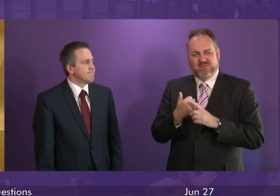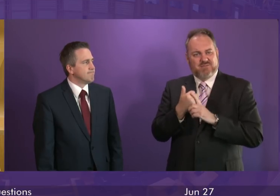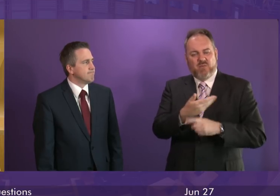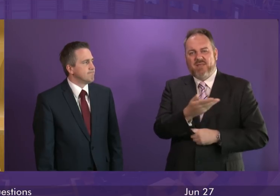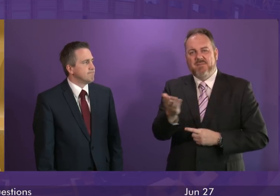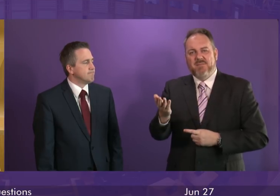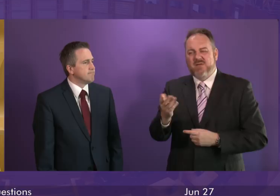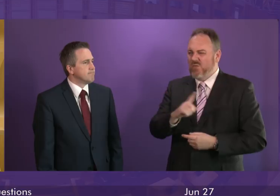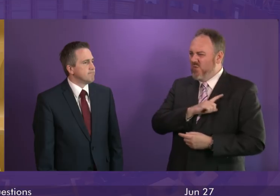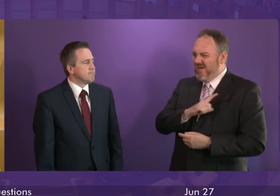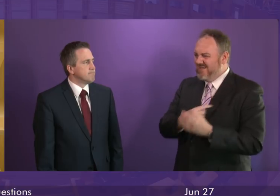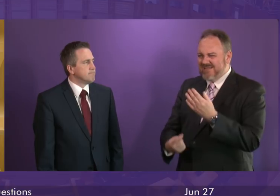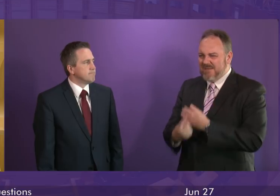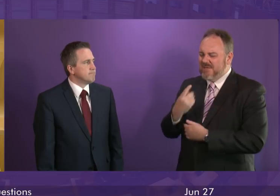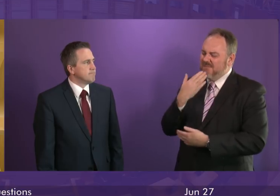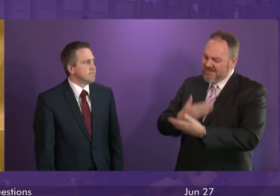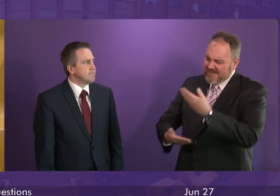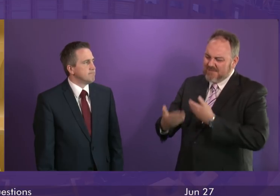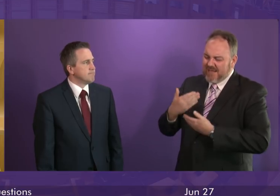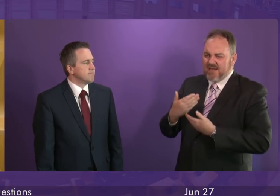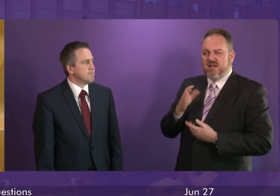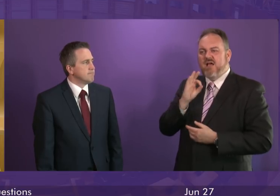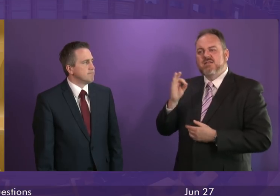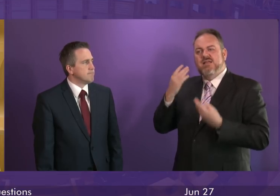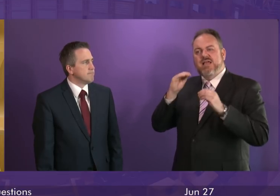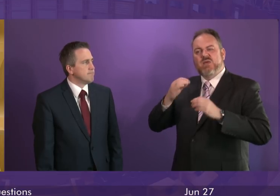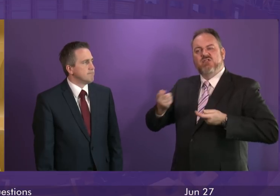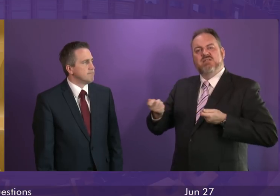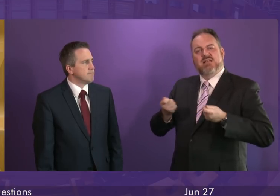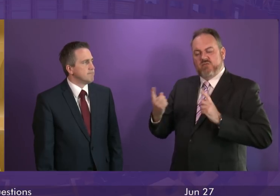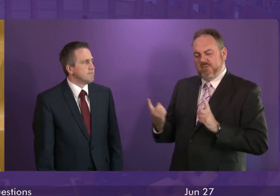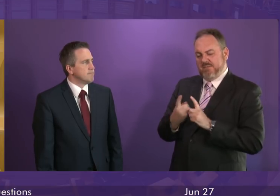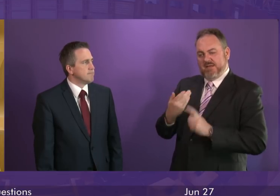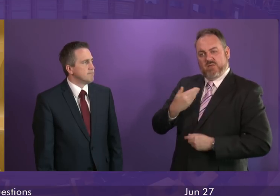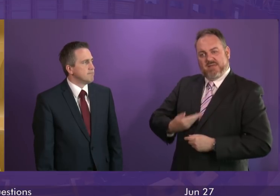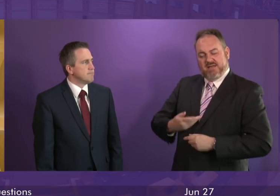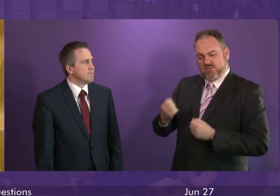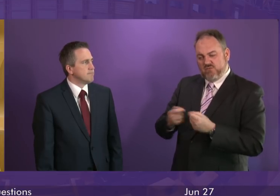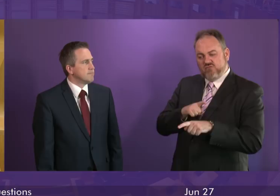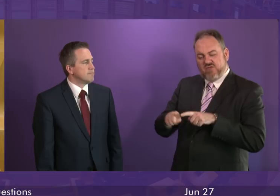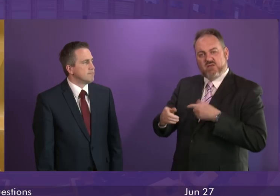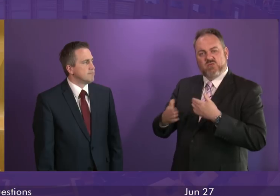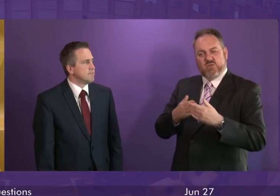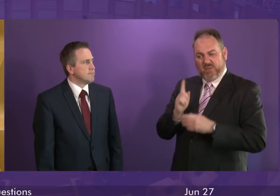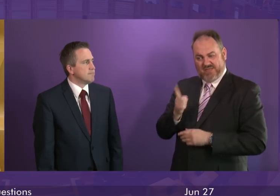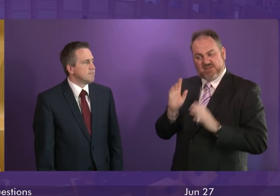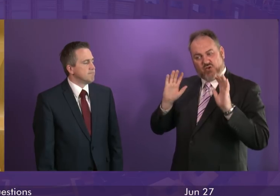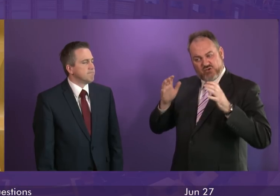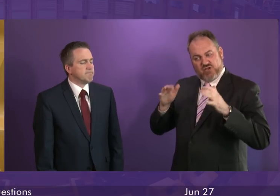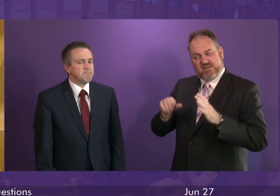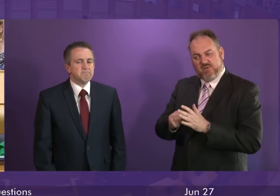why this has happened? Will the First Minister please ask the Education Secretary to meet with me so that we can seek resolution to this concerning matter?